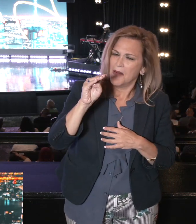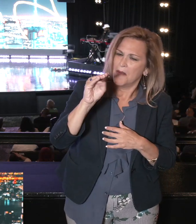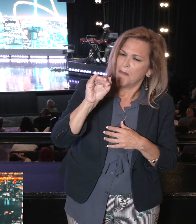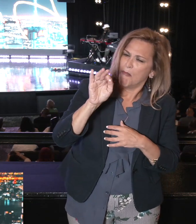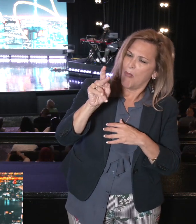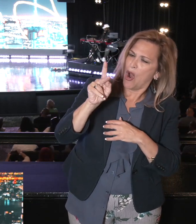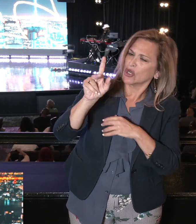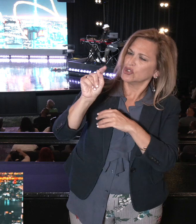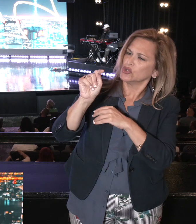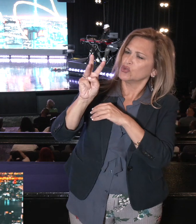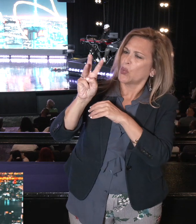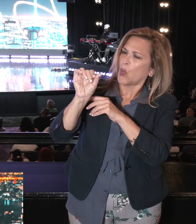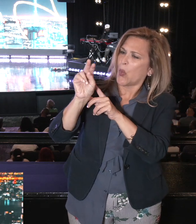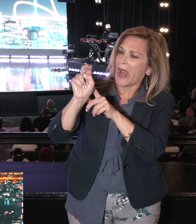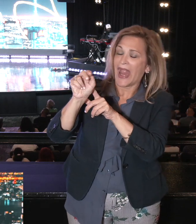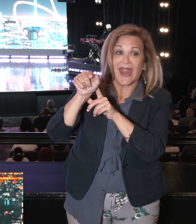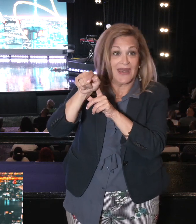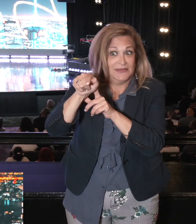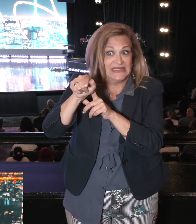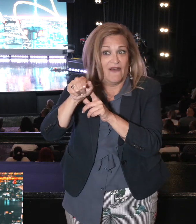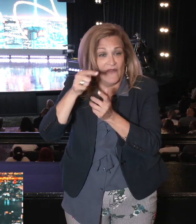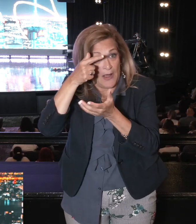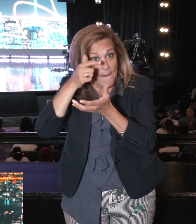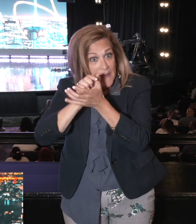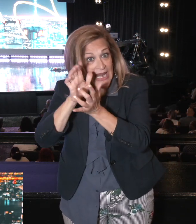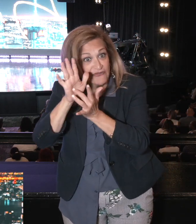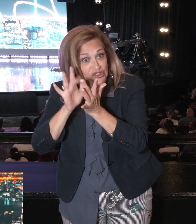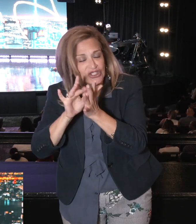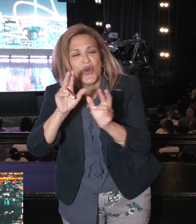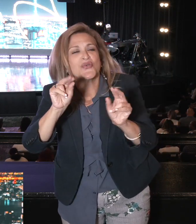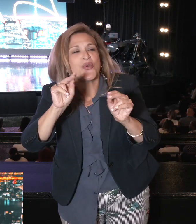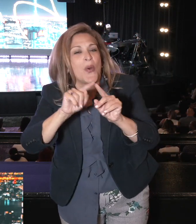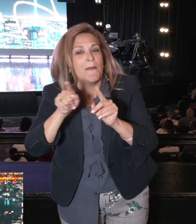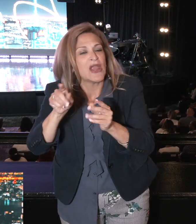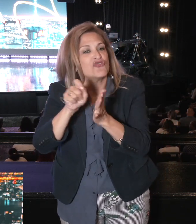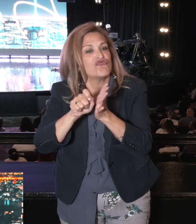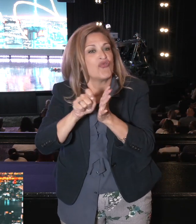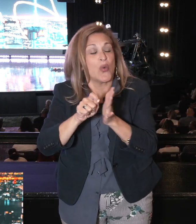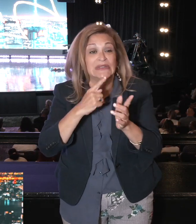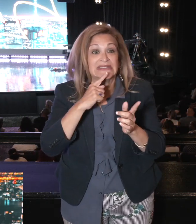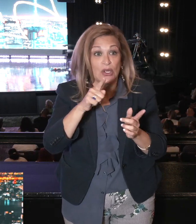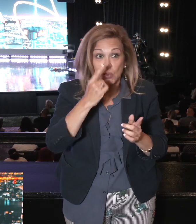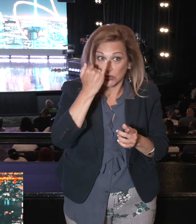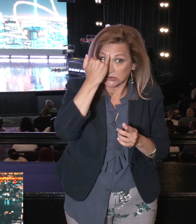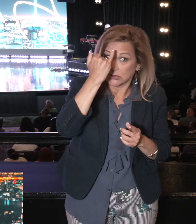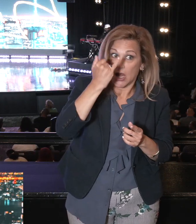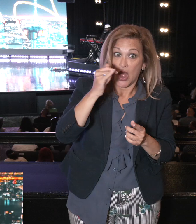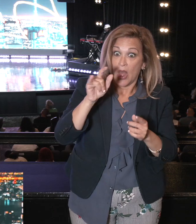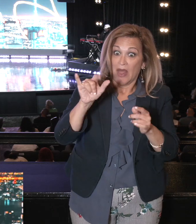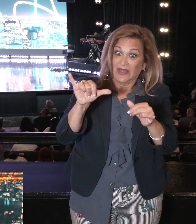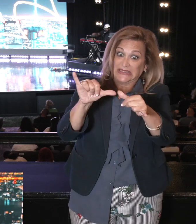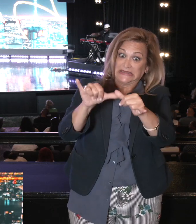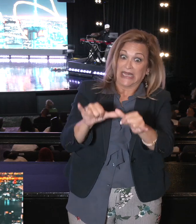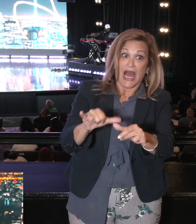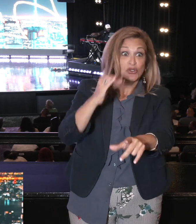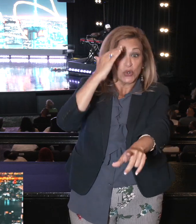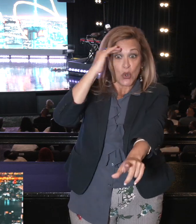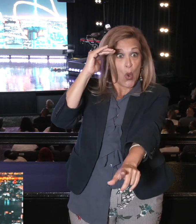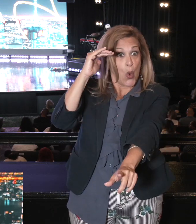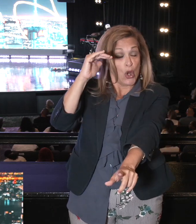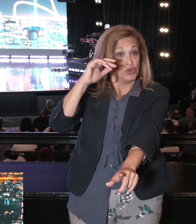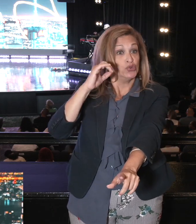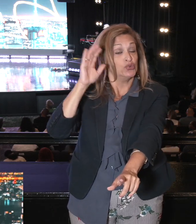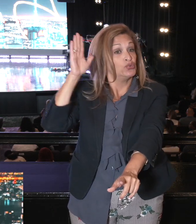He had some pretty good quotes. He wasn't a believer. But he wrote this. He said. It's not the size of the dog in the fight. It's the size of the fight in the dog.